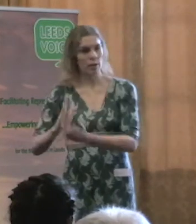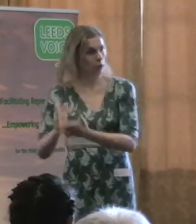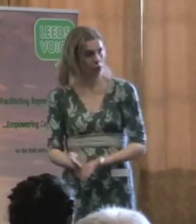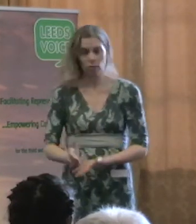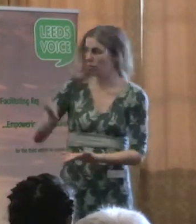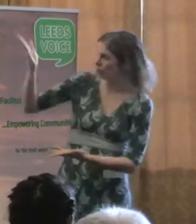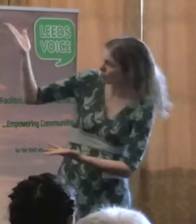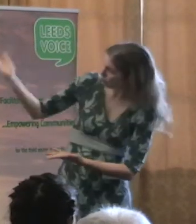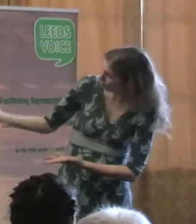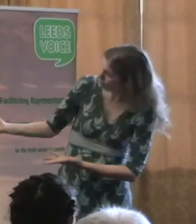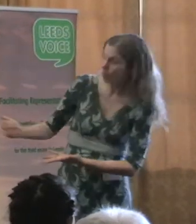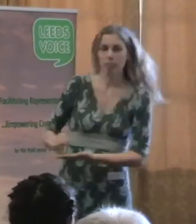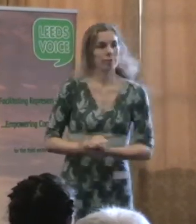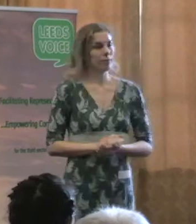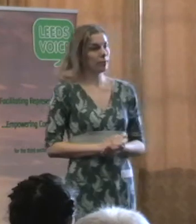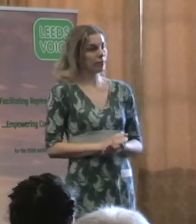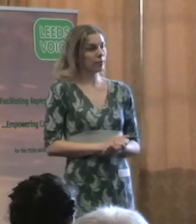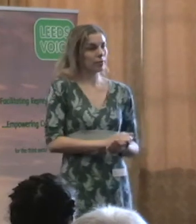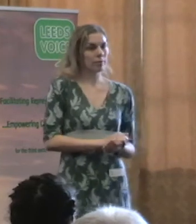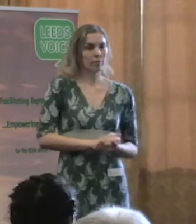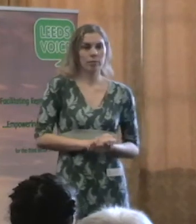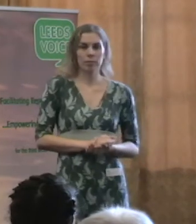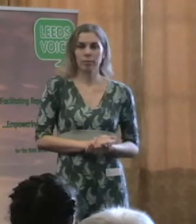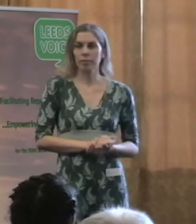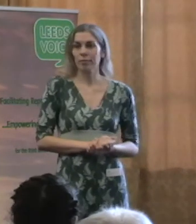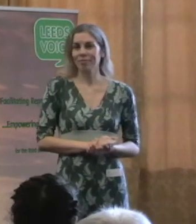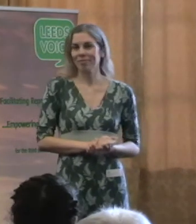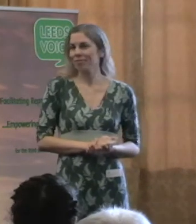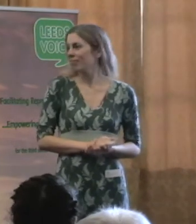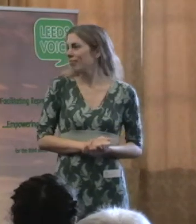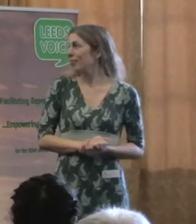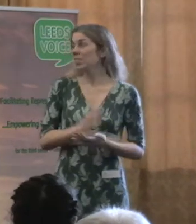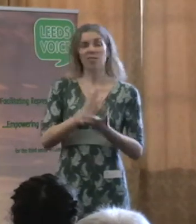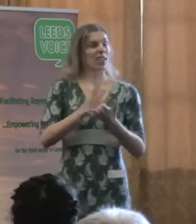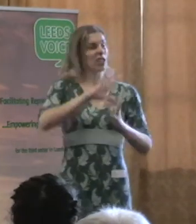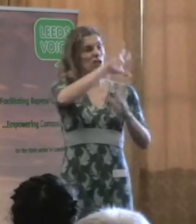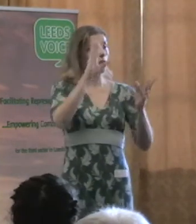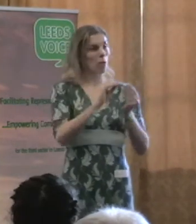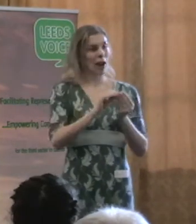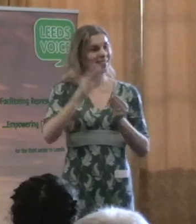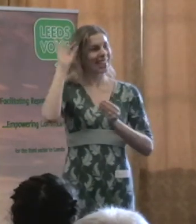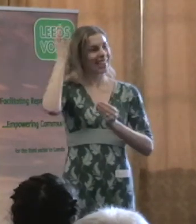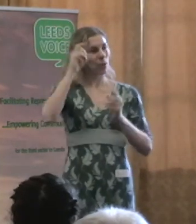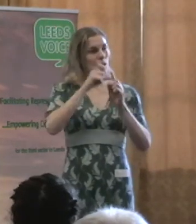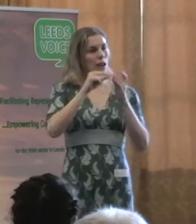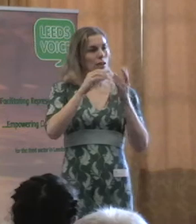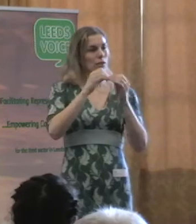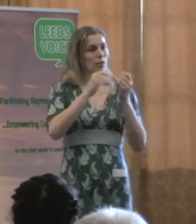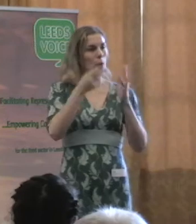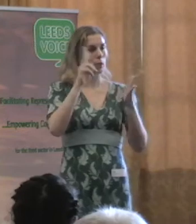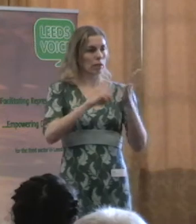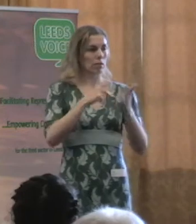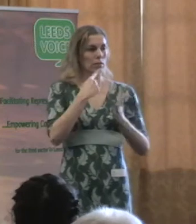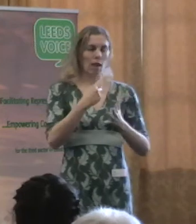in the future. Now, just to summarise, really, what Councillor Dobson said and John said next